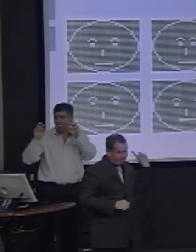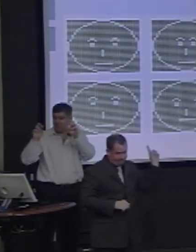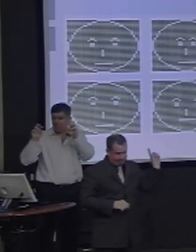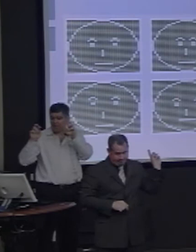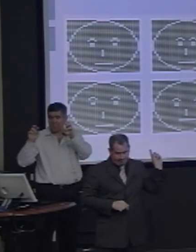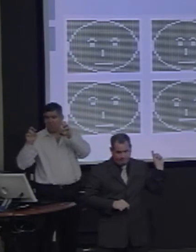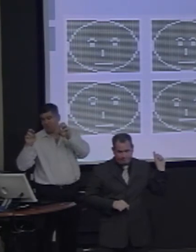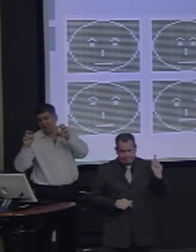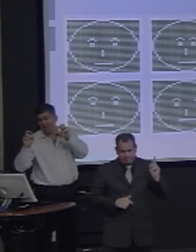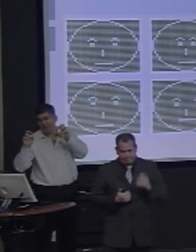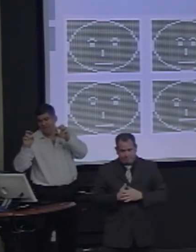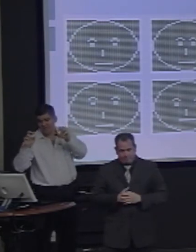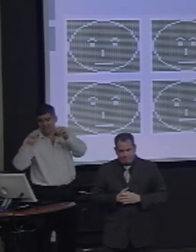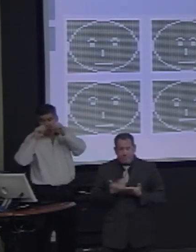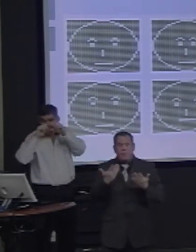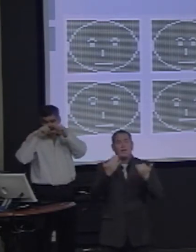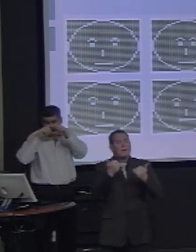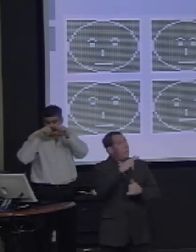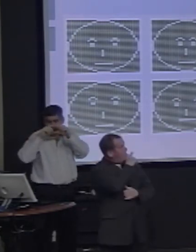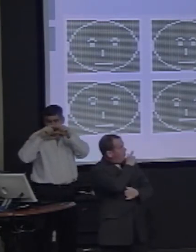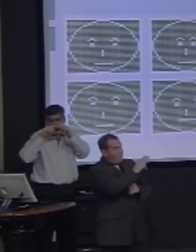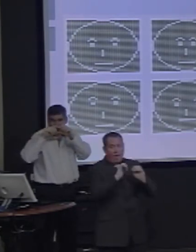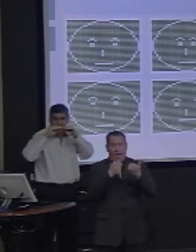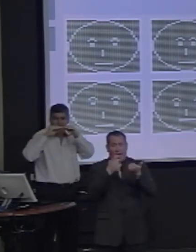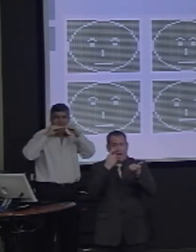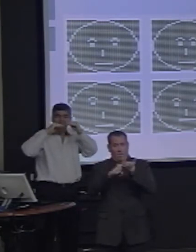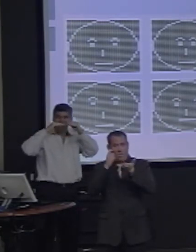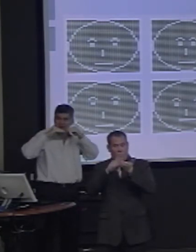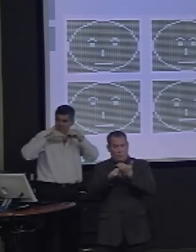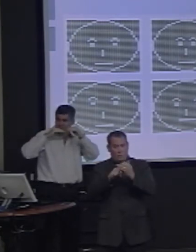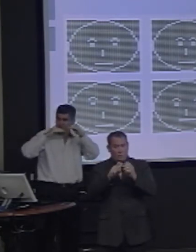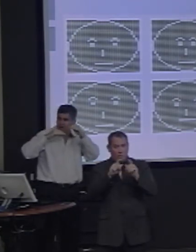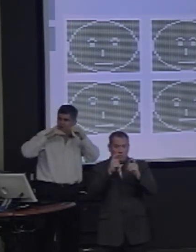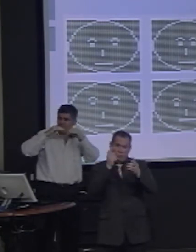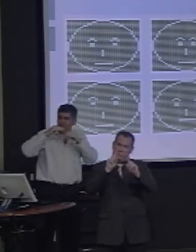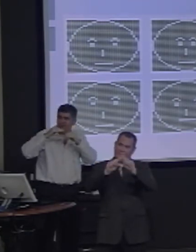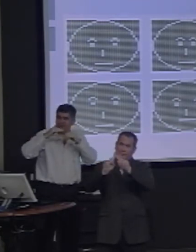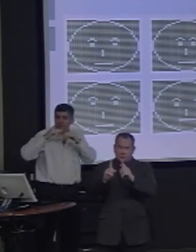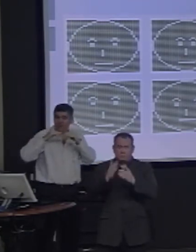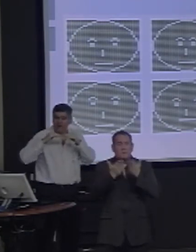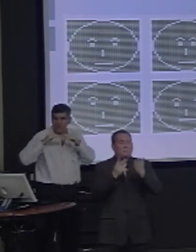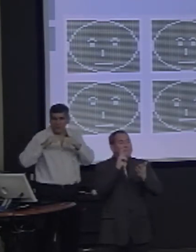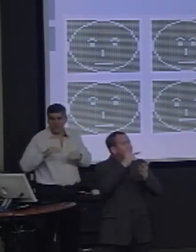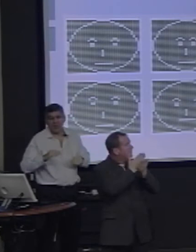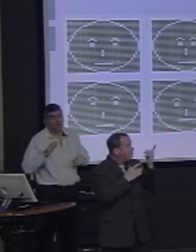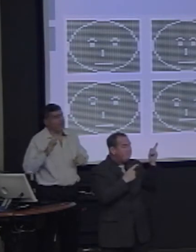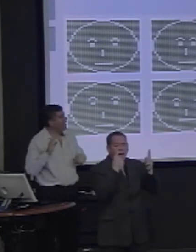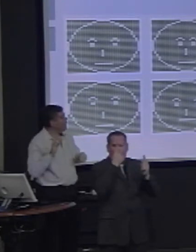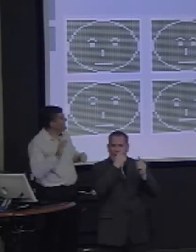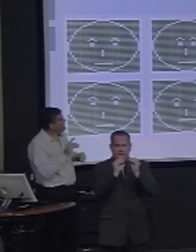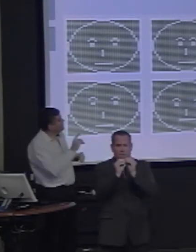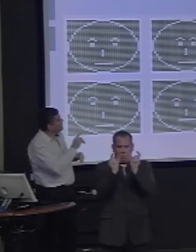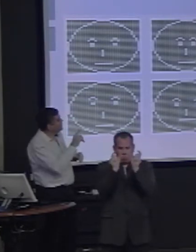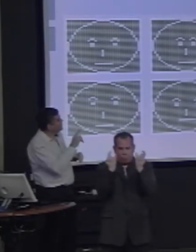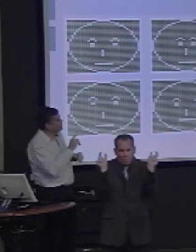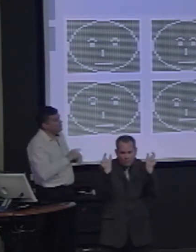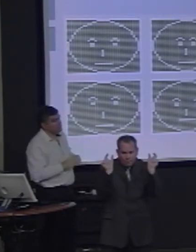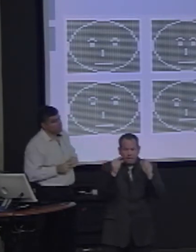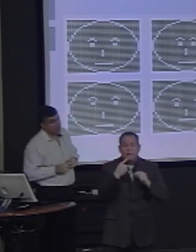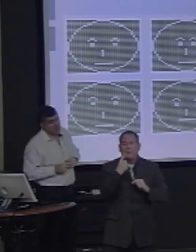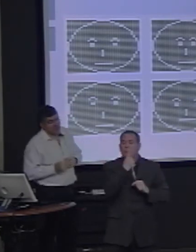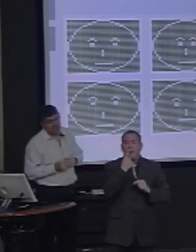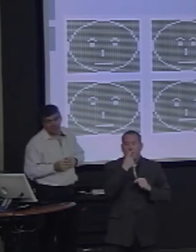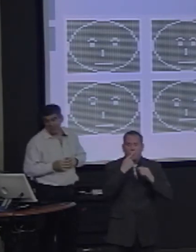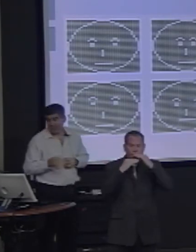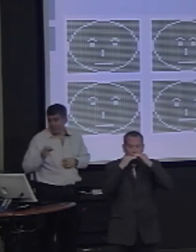the spacing between the eyes, the length of the nose, the height of the mouth relative to the nose. Each of these would